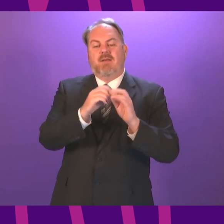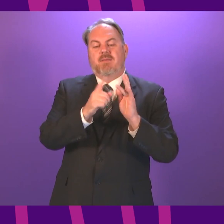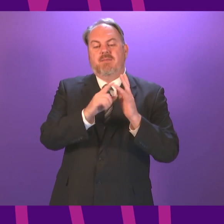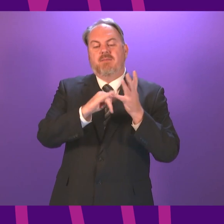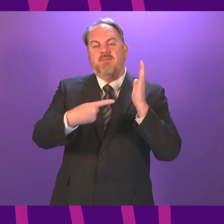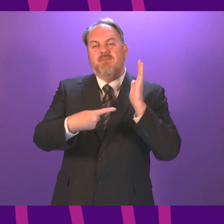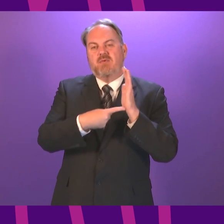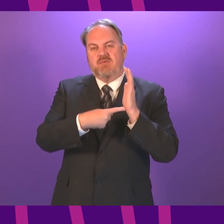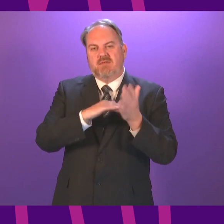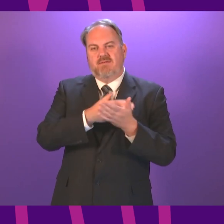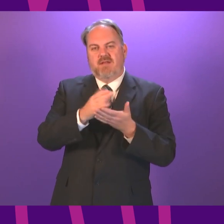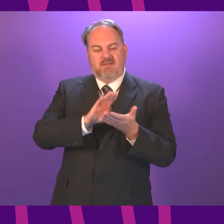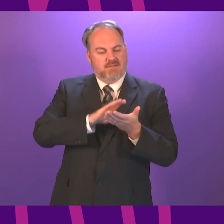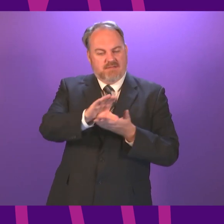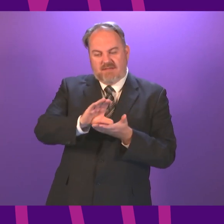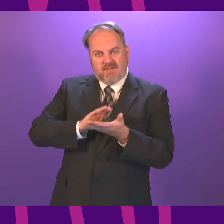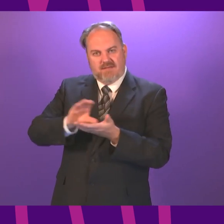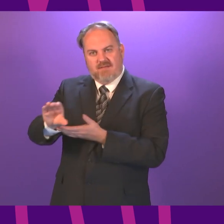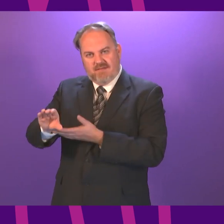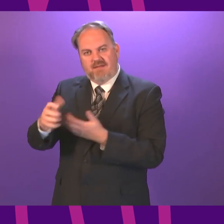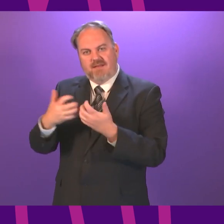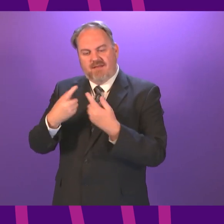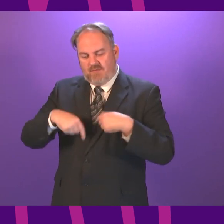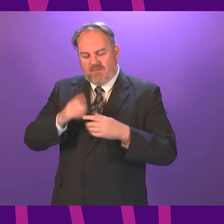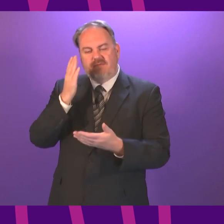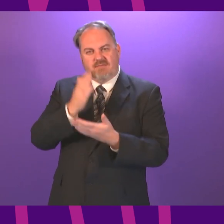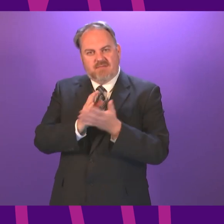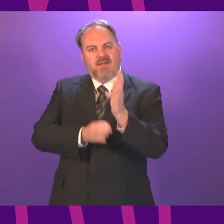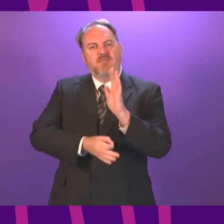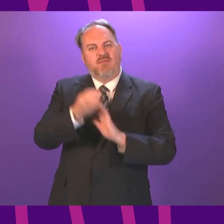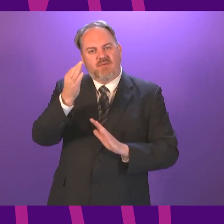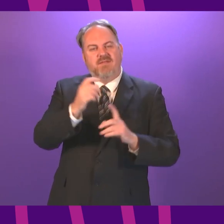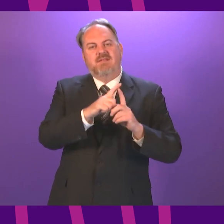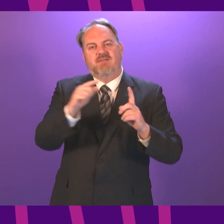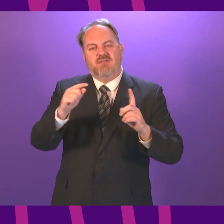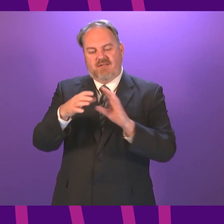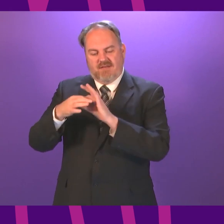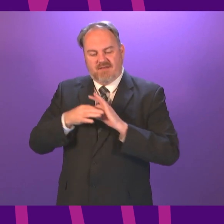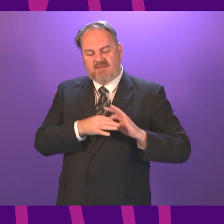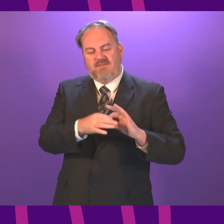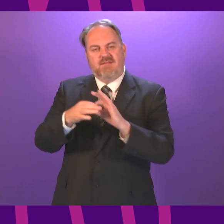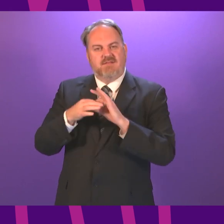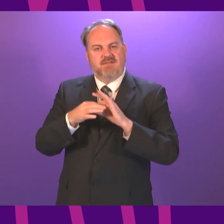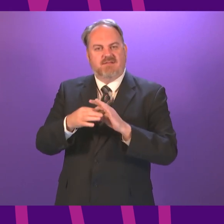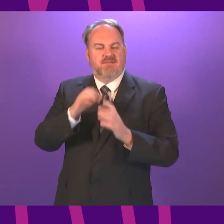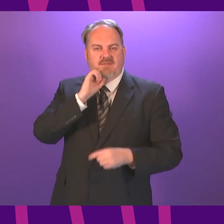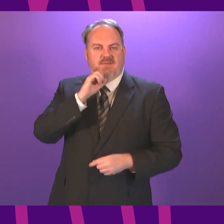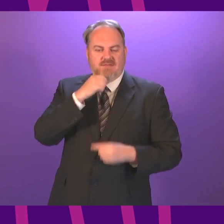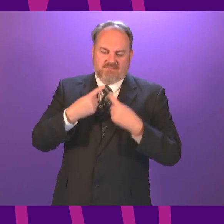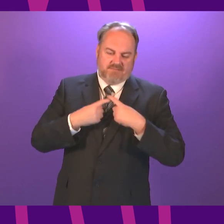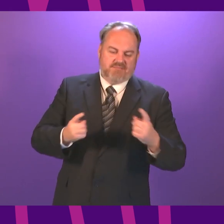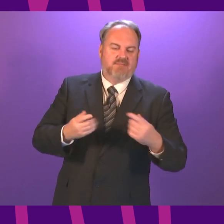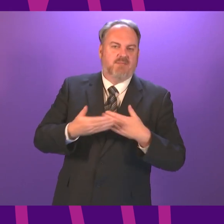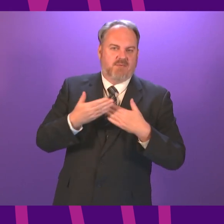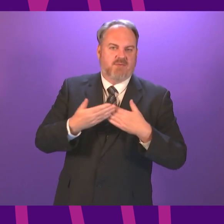other funding commitments we have made to improve the digital connectedness and capability of the country one of the